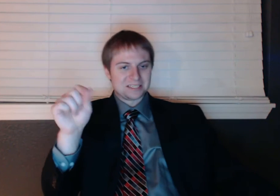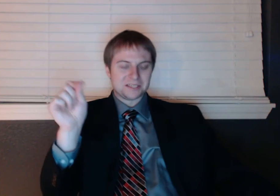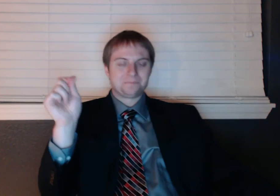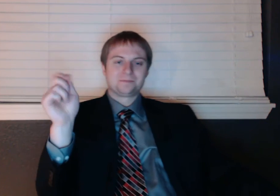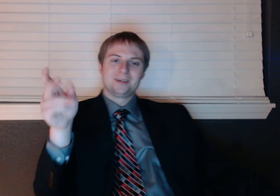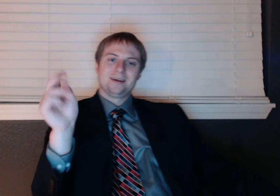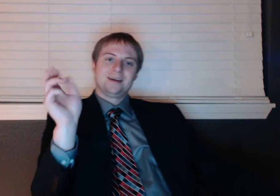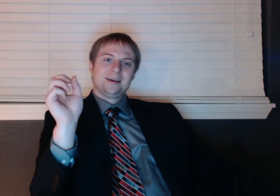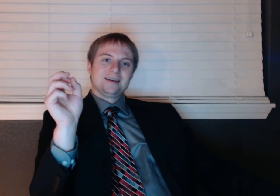be crazy.